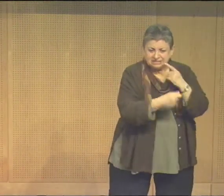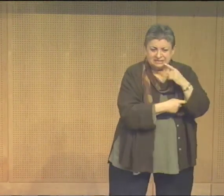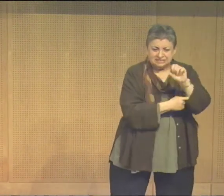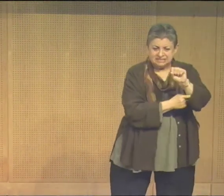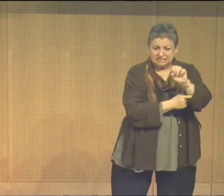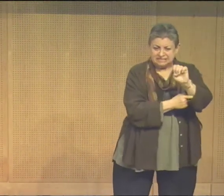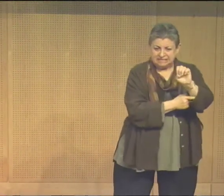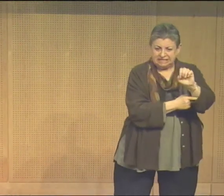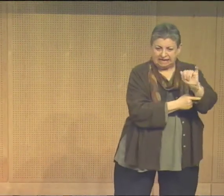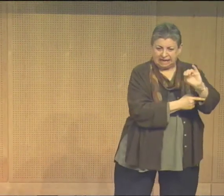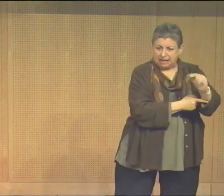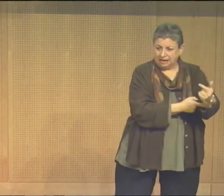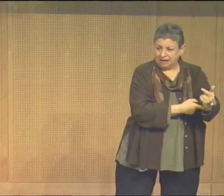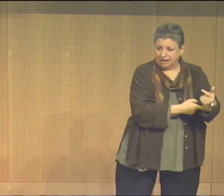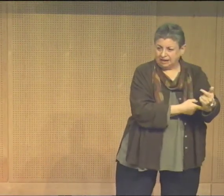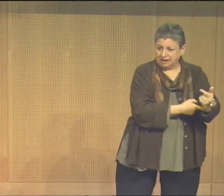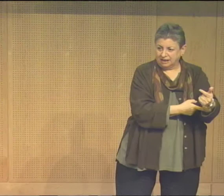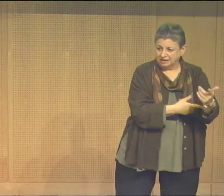see the second crayon? It says seeing.